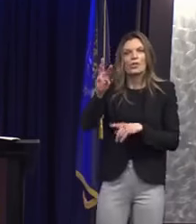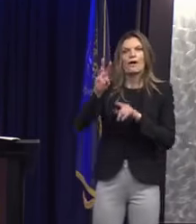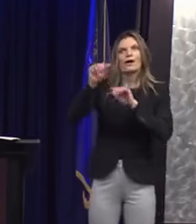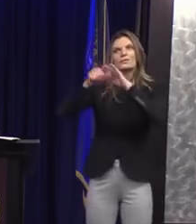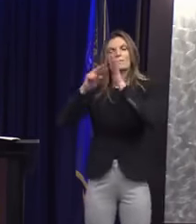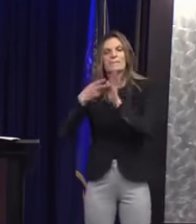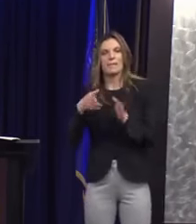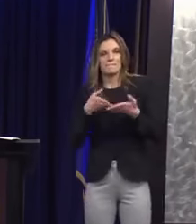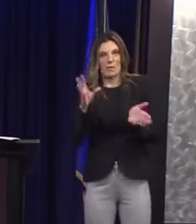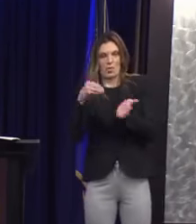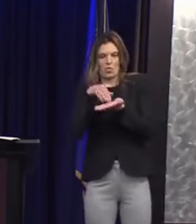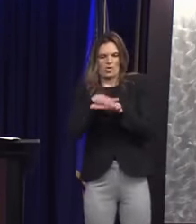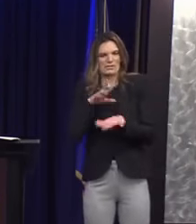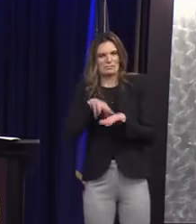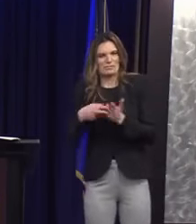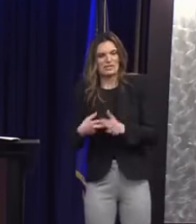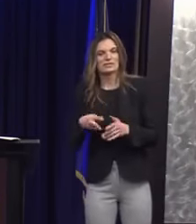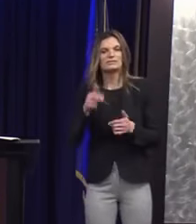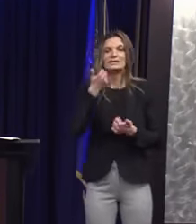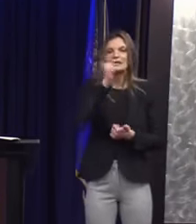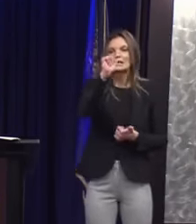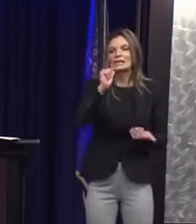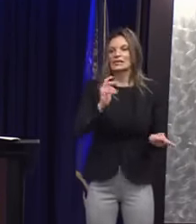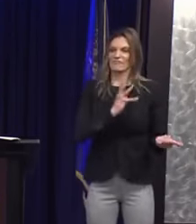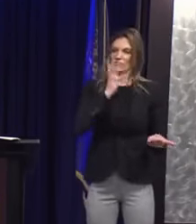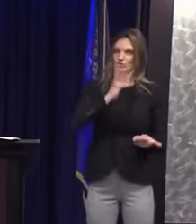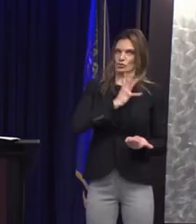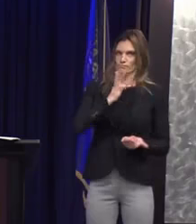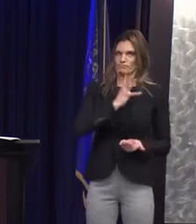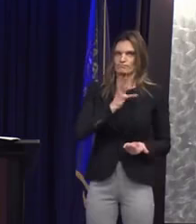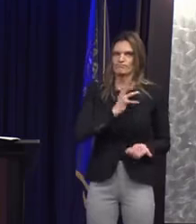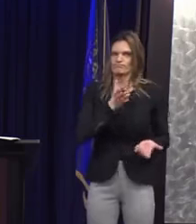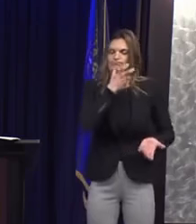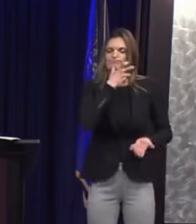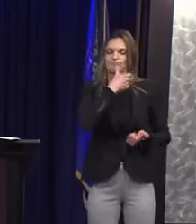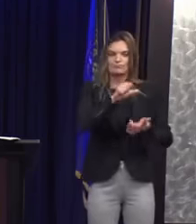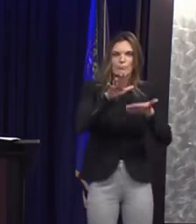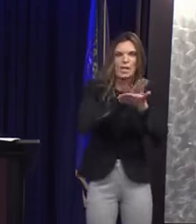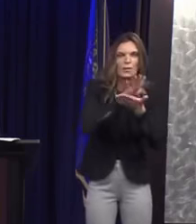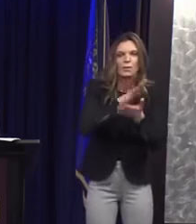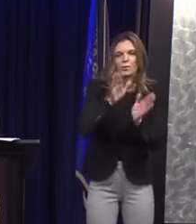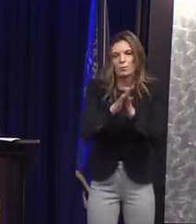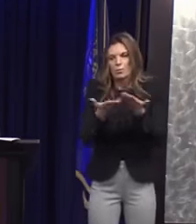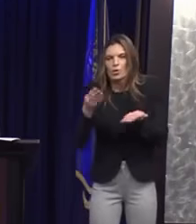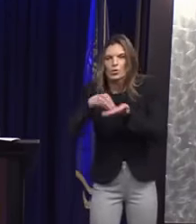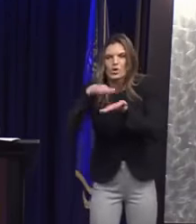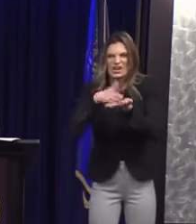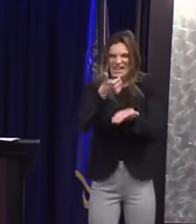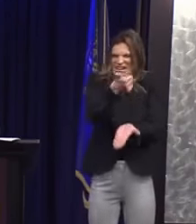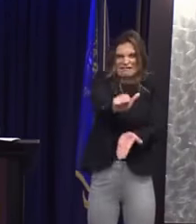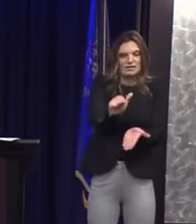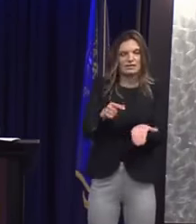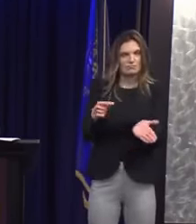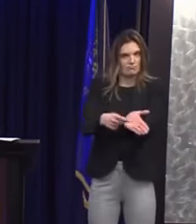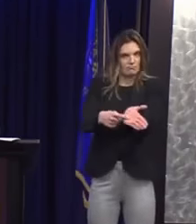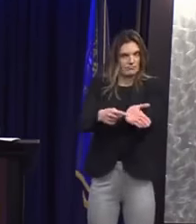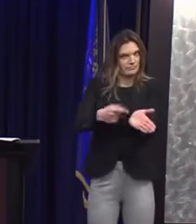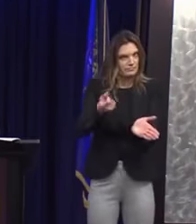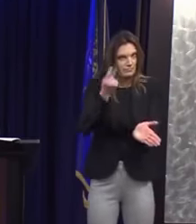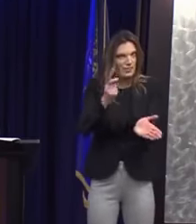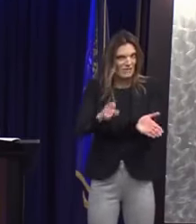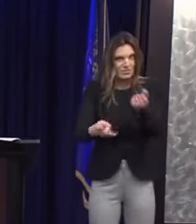including official books, papers, or records. These emails were the work of junior